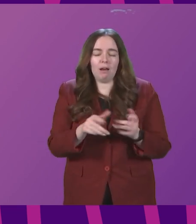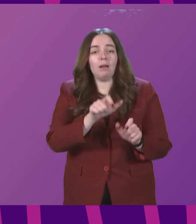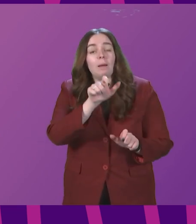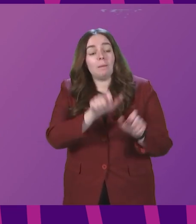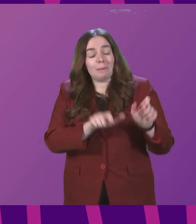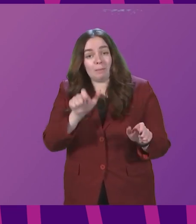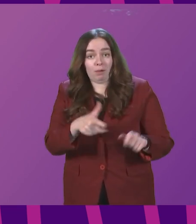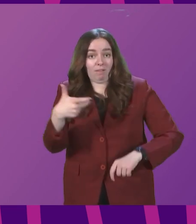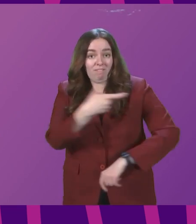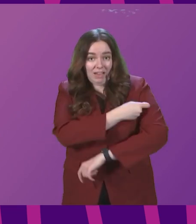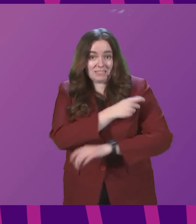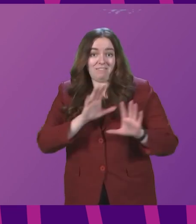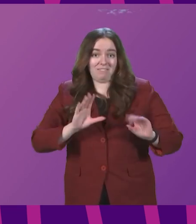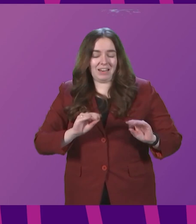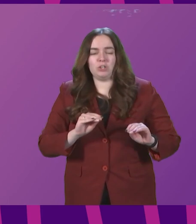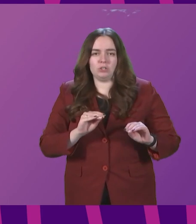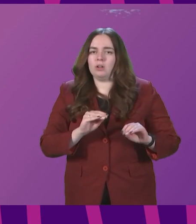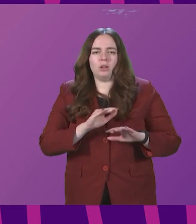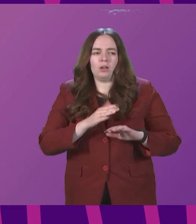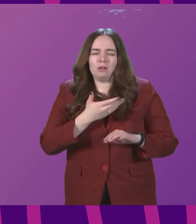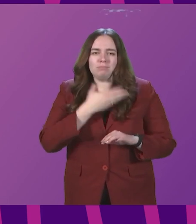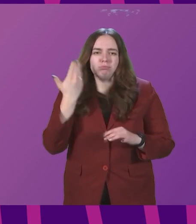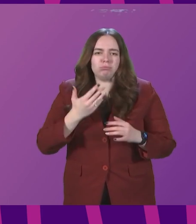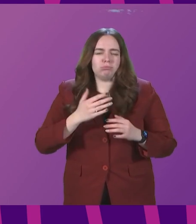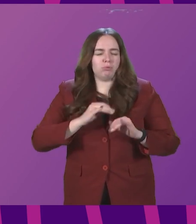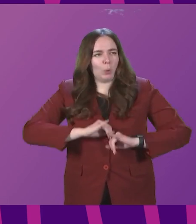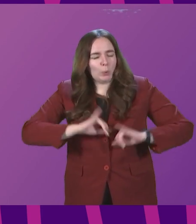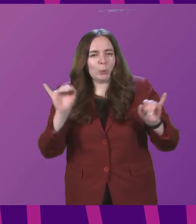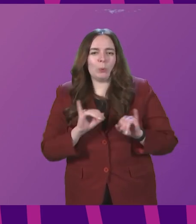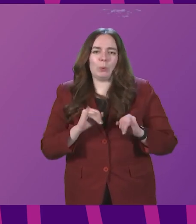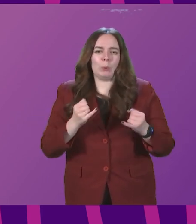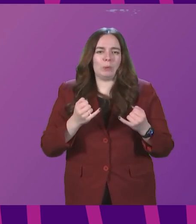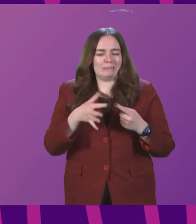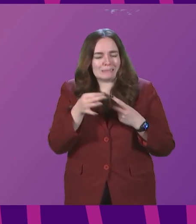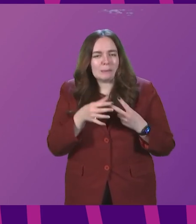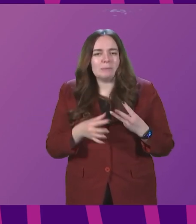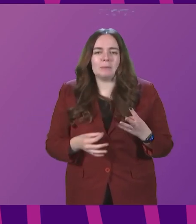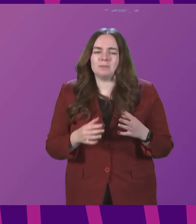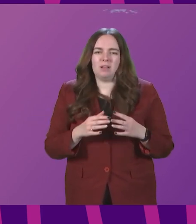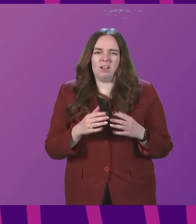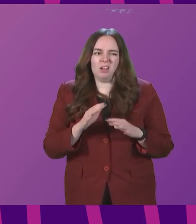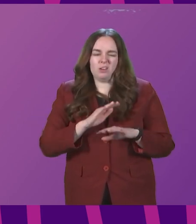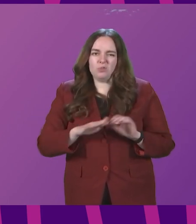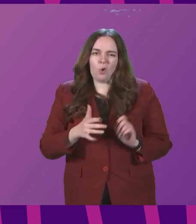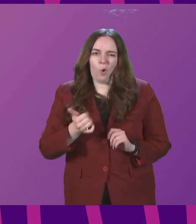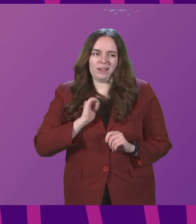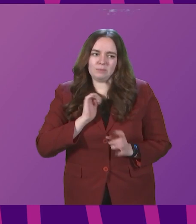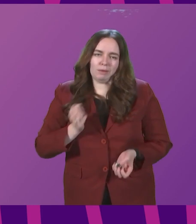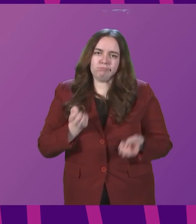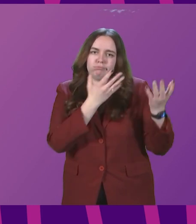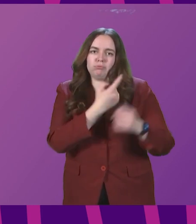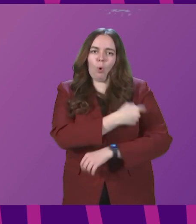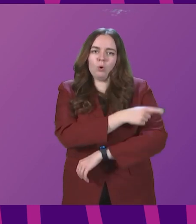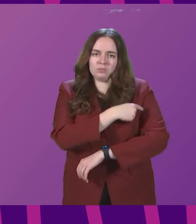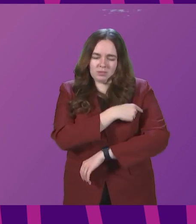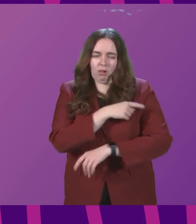vaccinated are much less likely to suffer serious symptoms and are far less likely to be hospitalised. The second